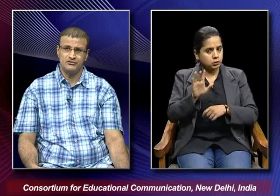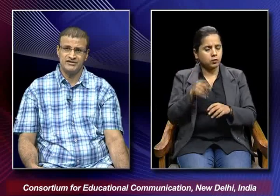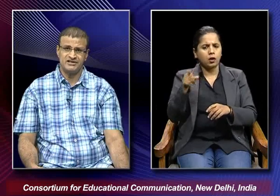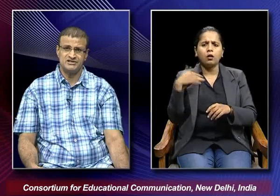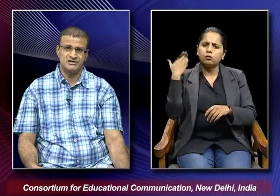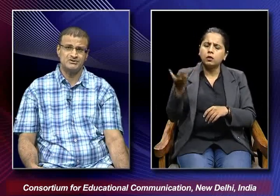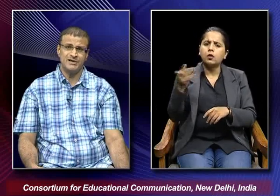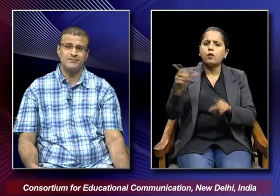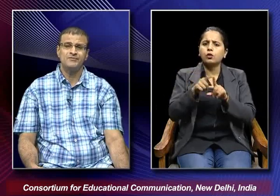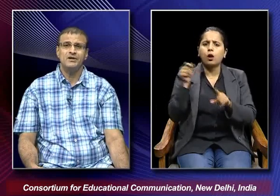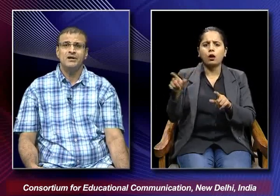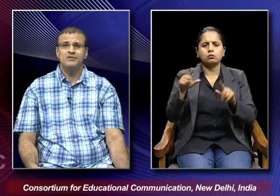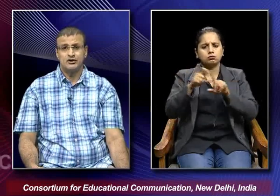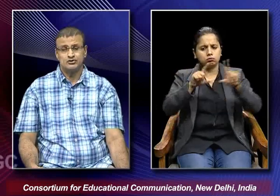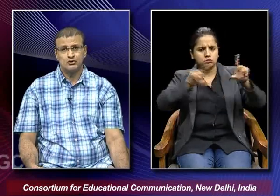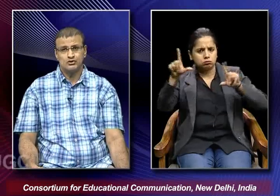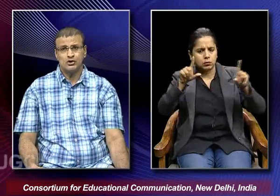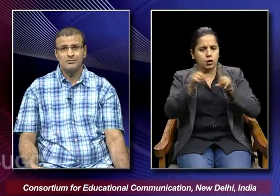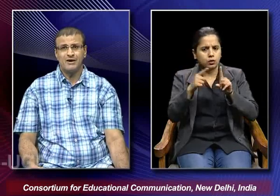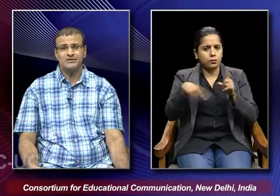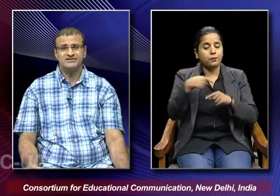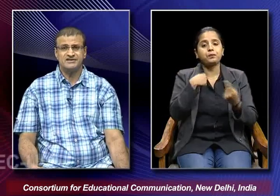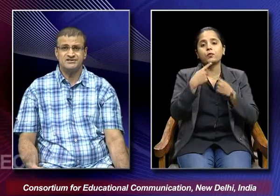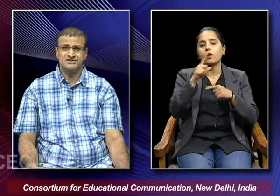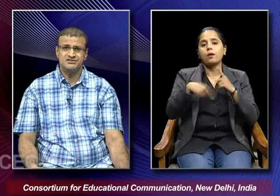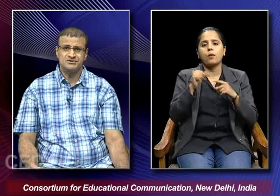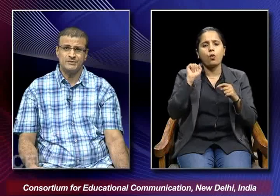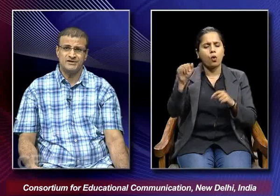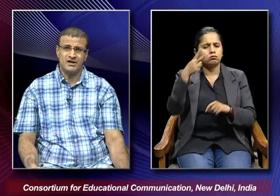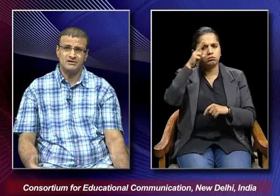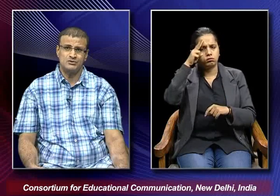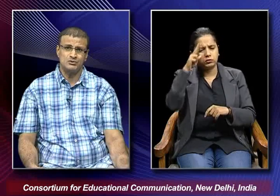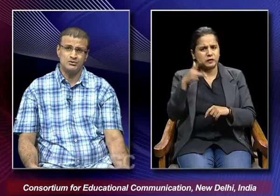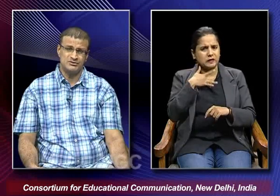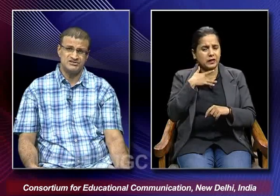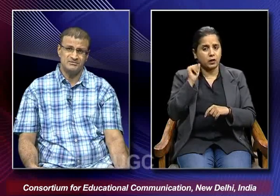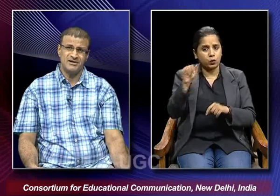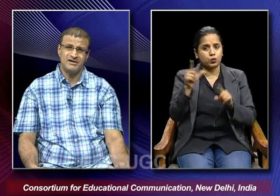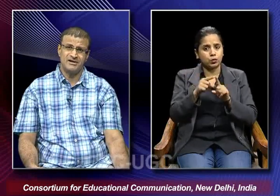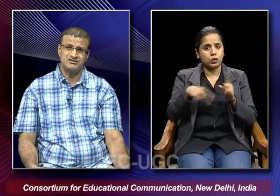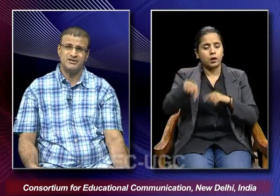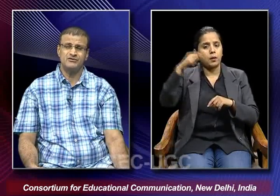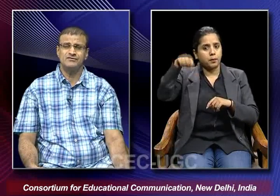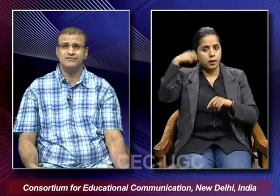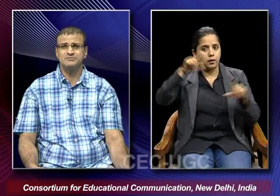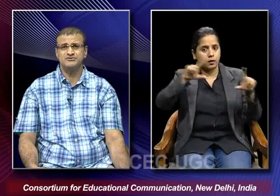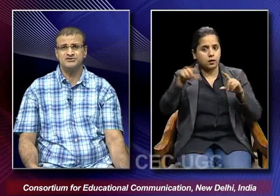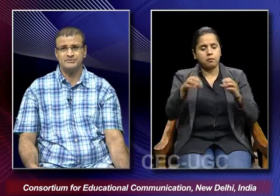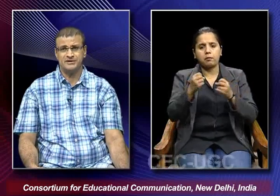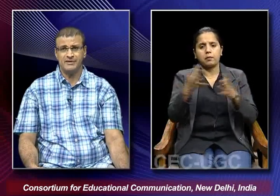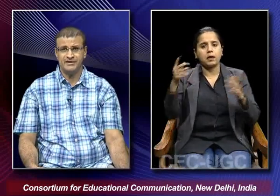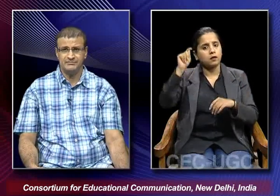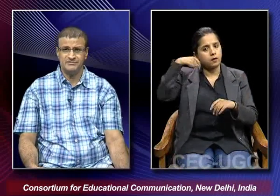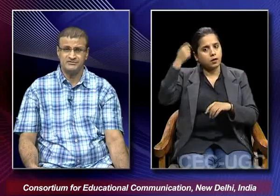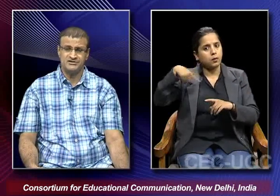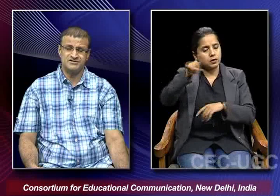of detection as well we also talked about his concerns with regard to the cinema as many of the films which were